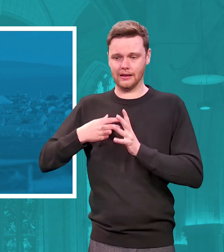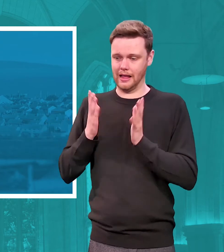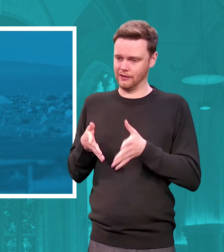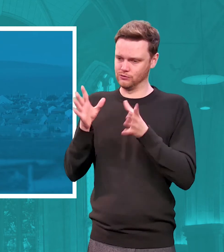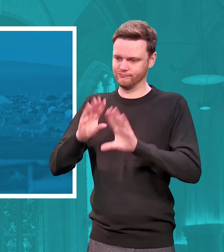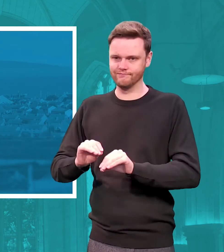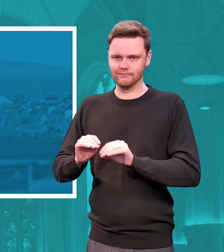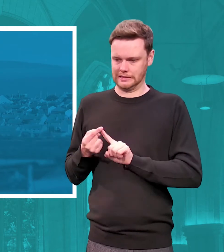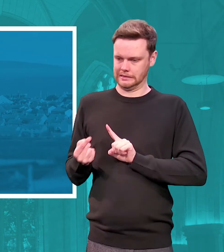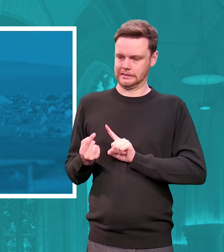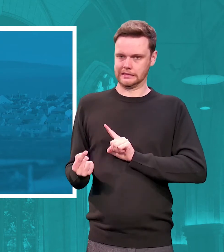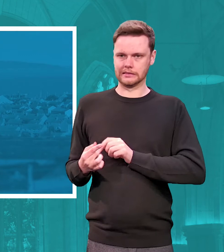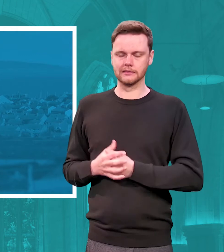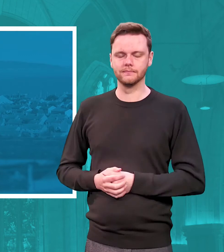done